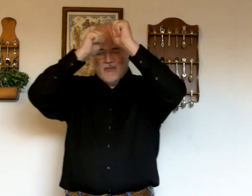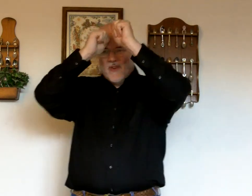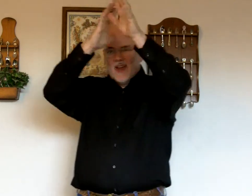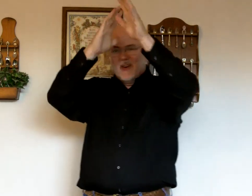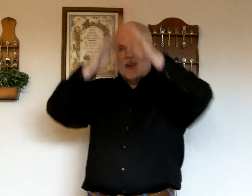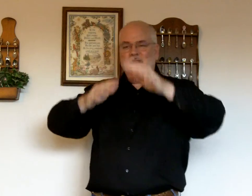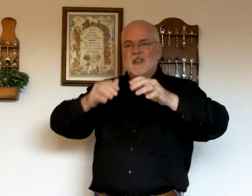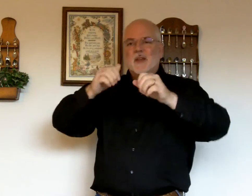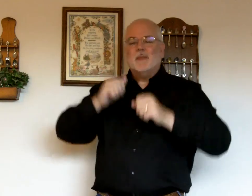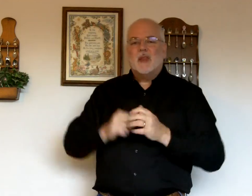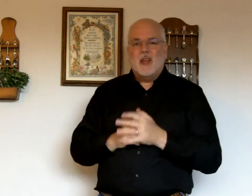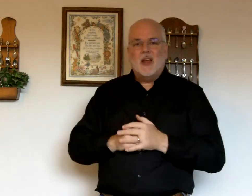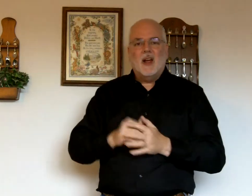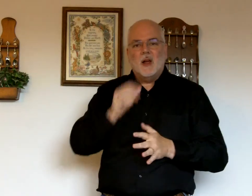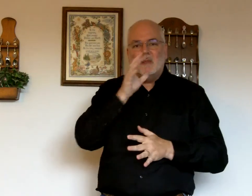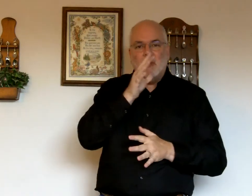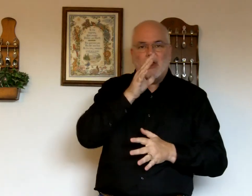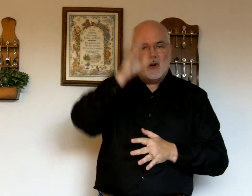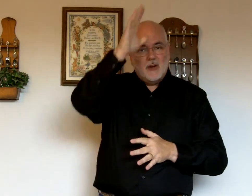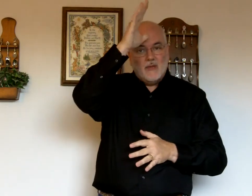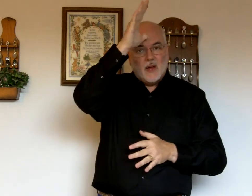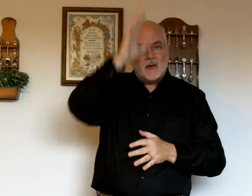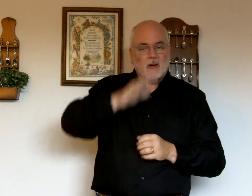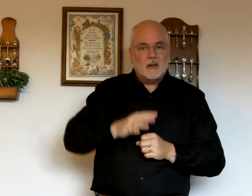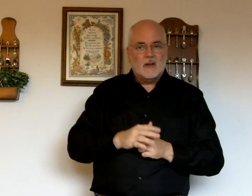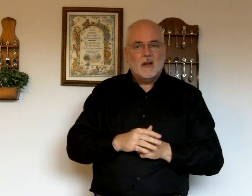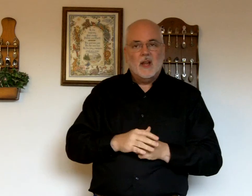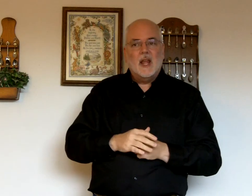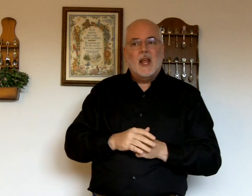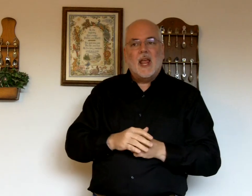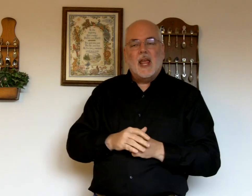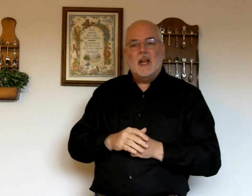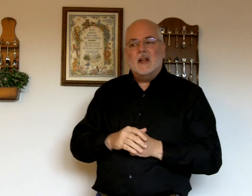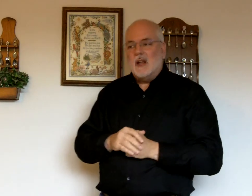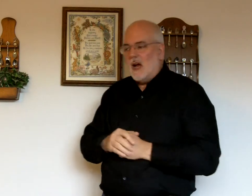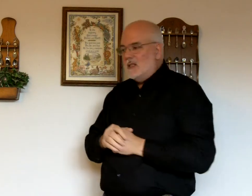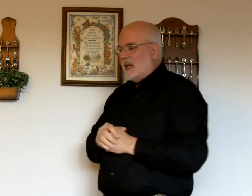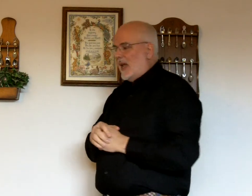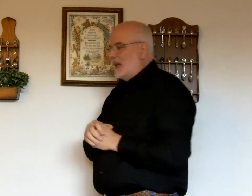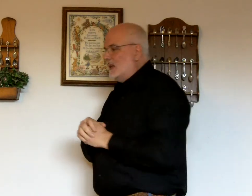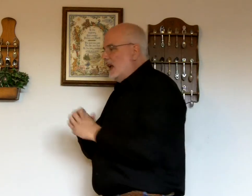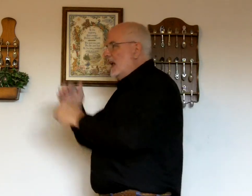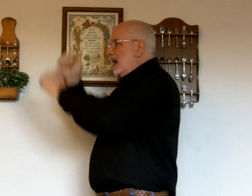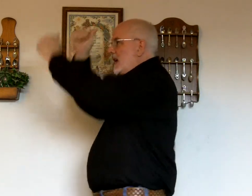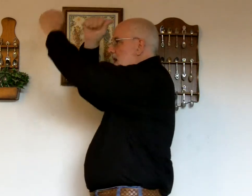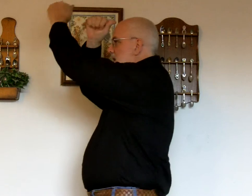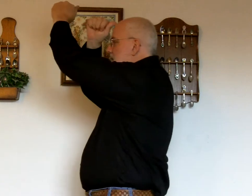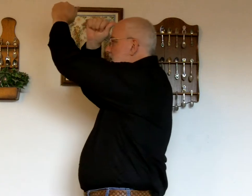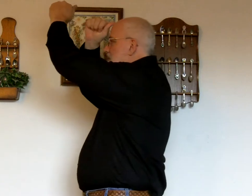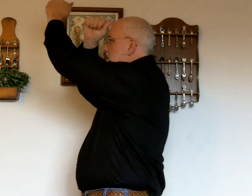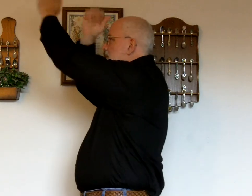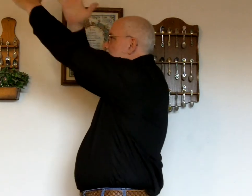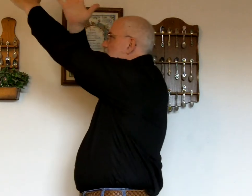Father. Mother and Father. And in God's case. It is Father.